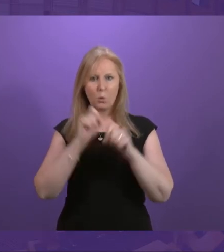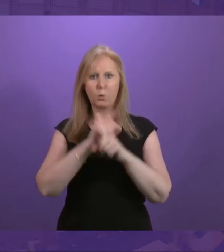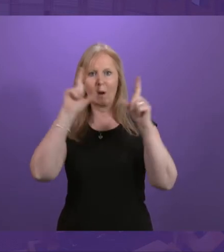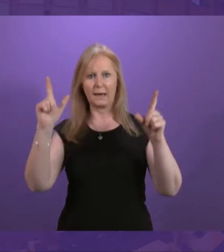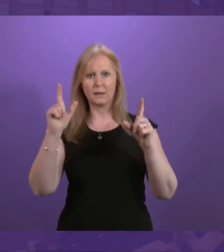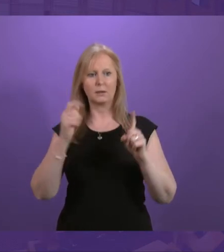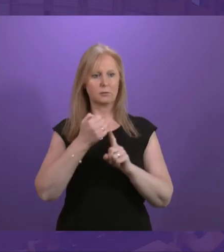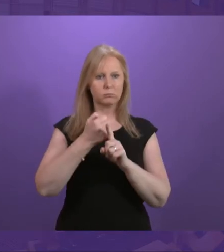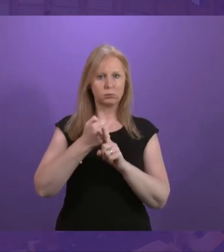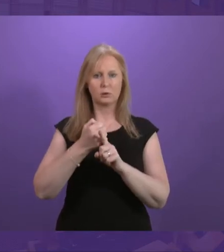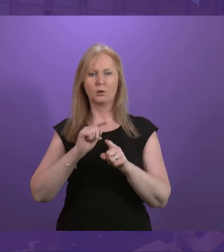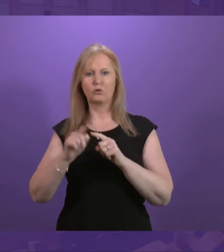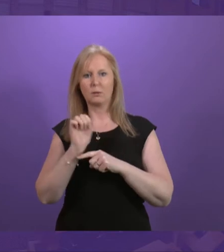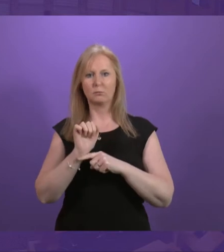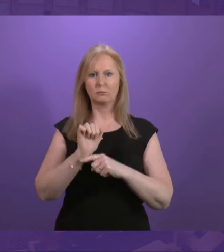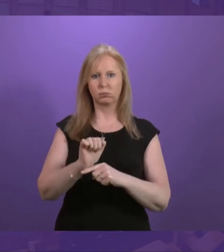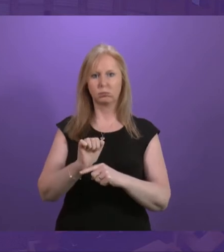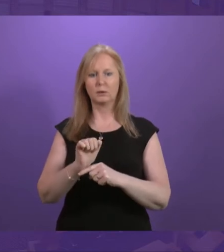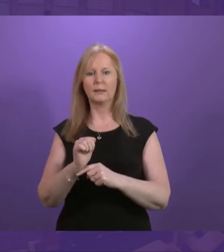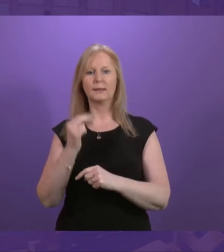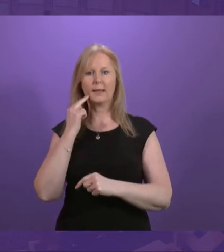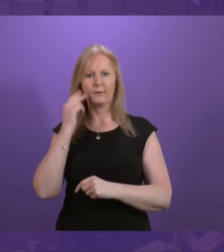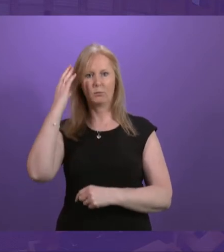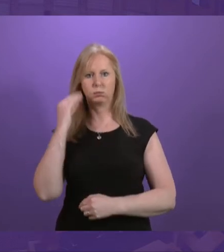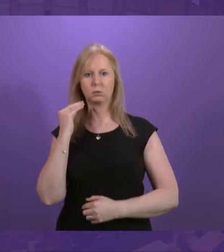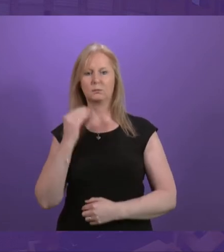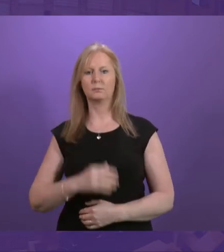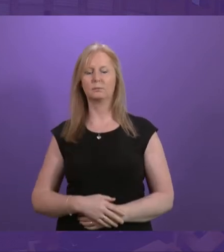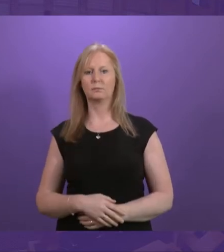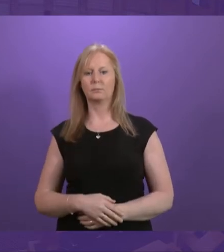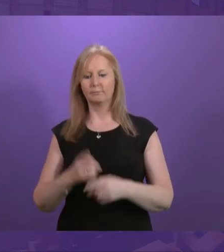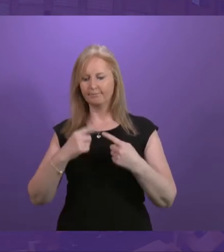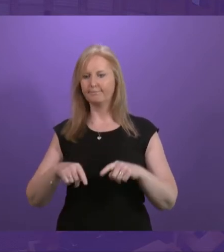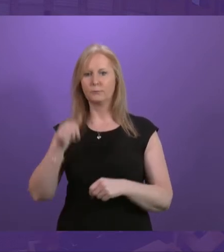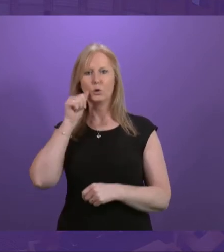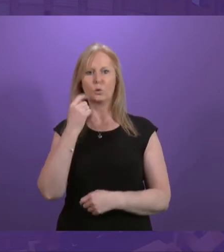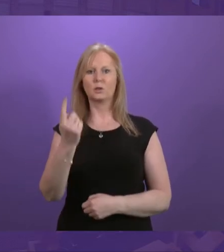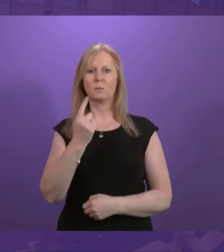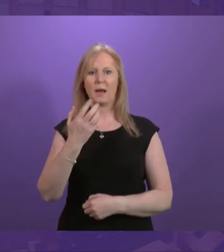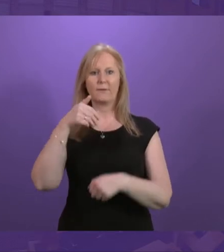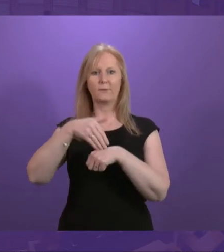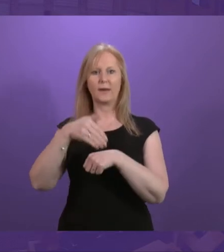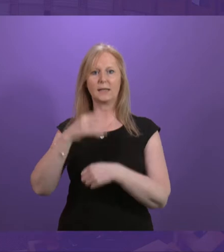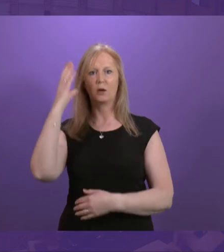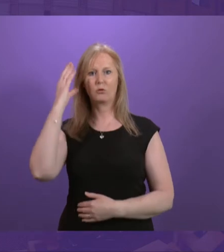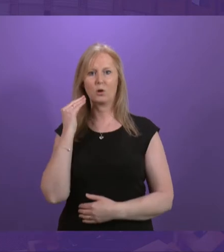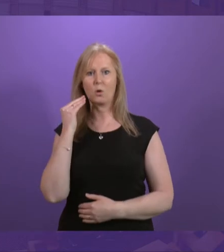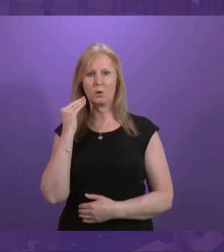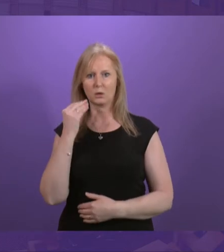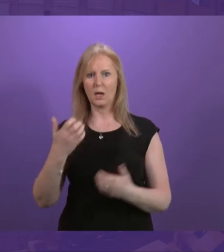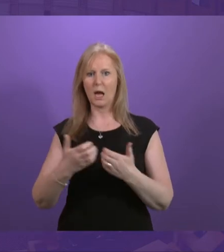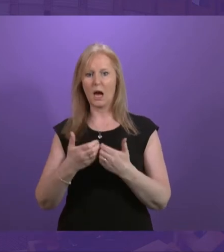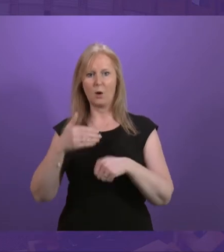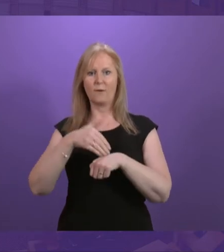and hearing loss. I'm sure we all know someone affected by hearing loss and how it impacts on